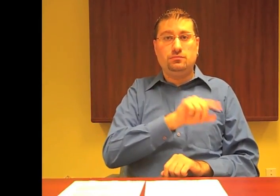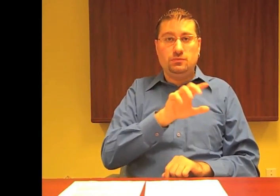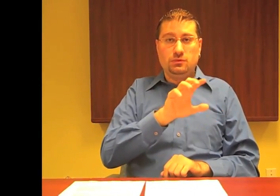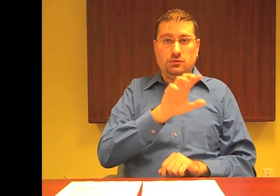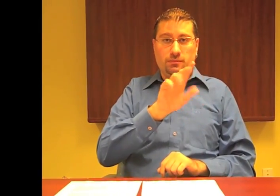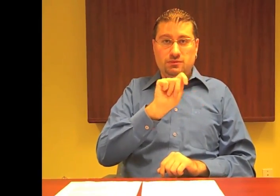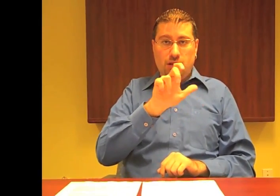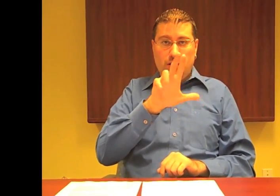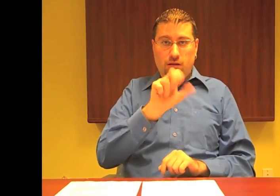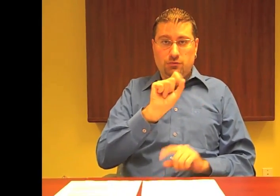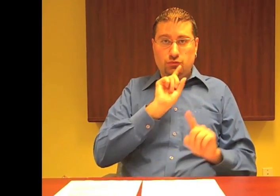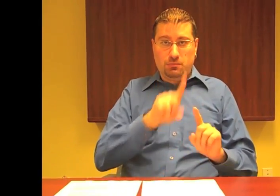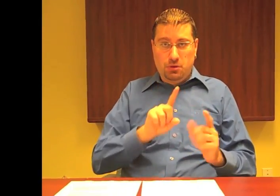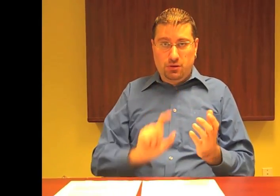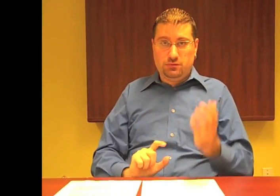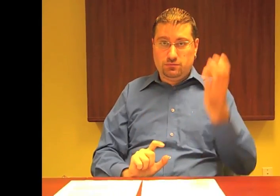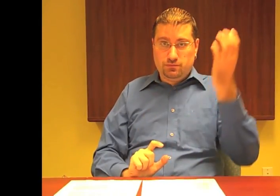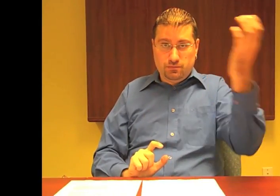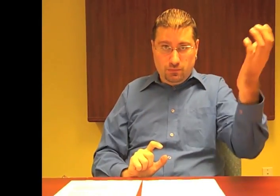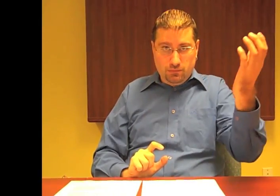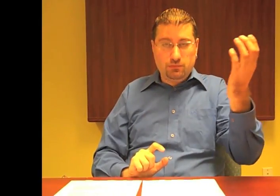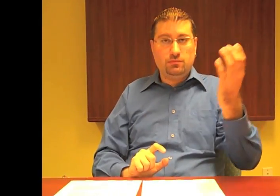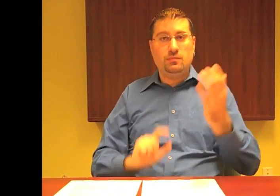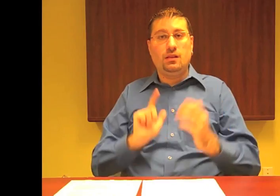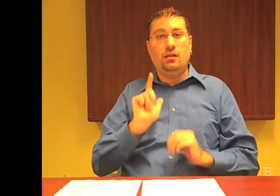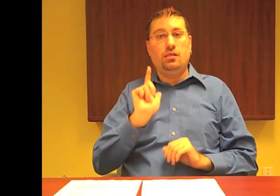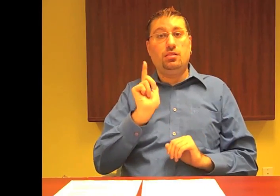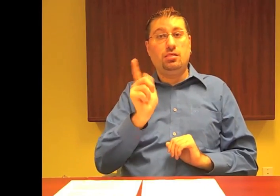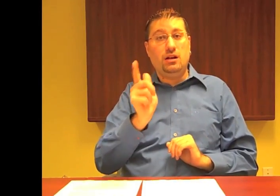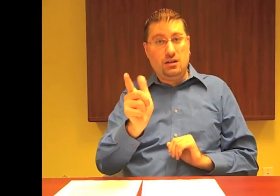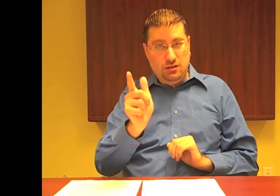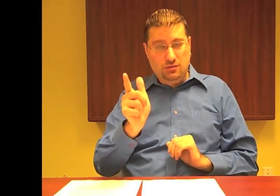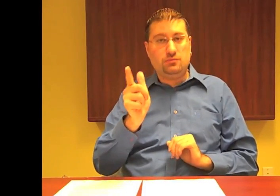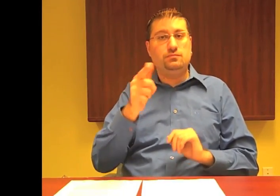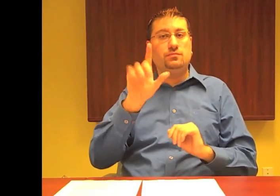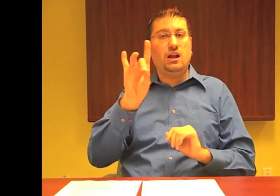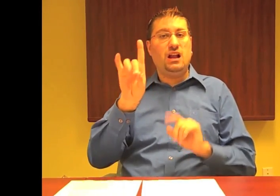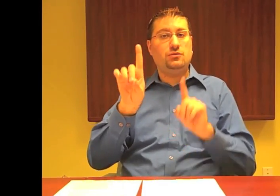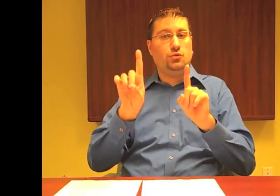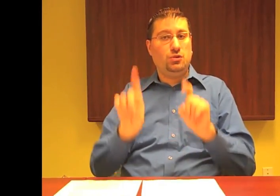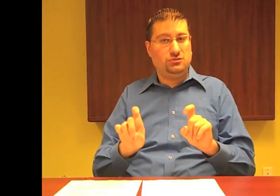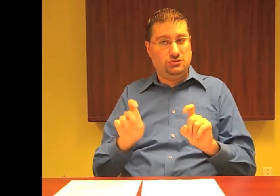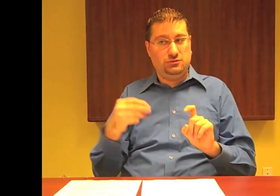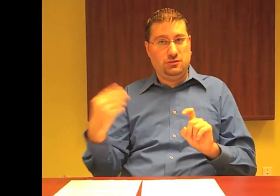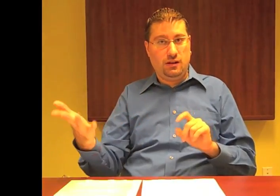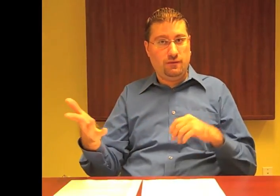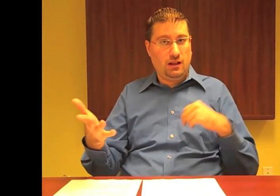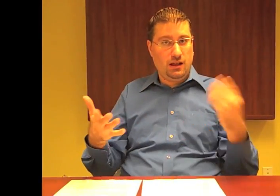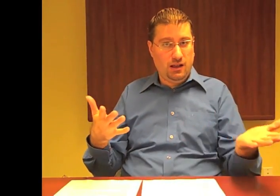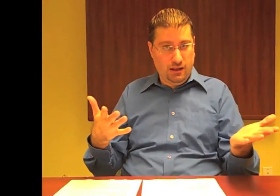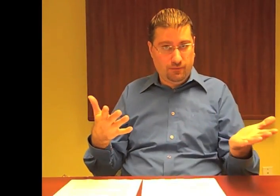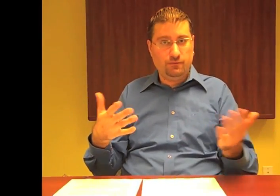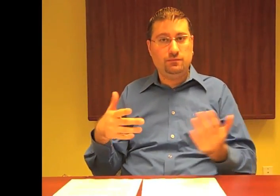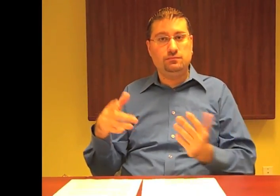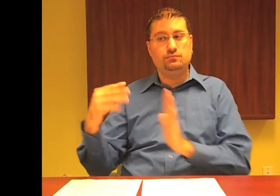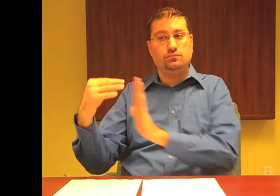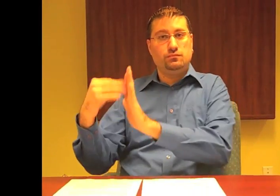Bell and TELUS submitted their individual reports, each containing eight questions,